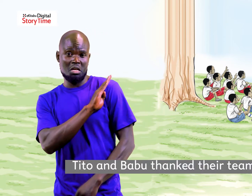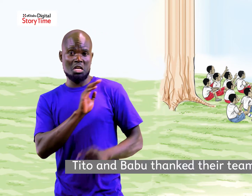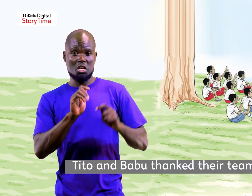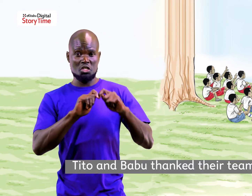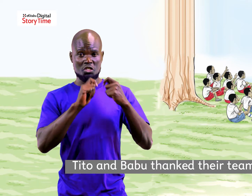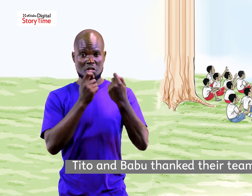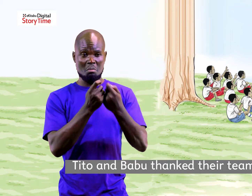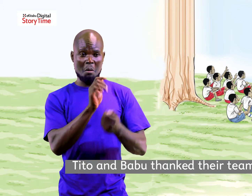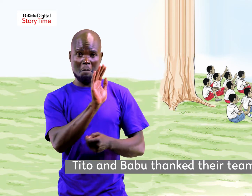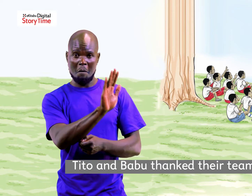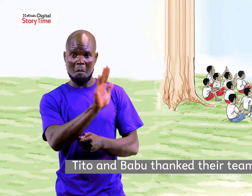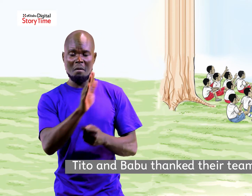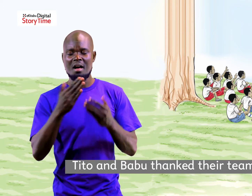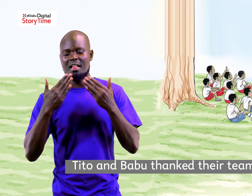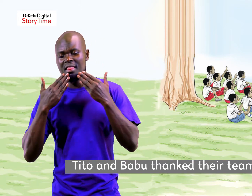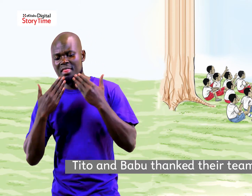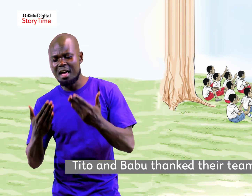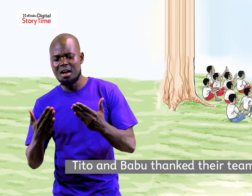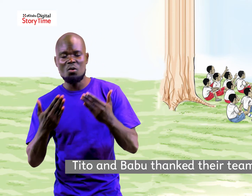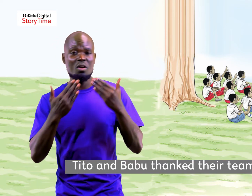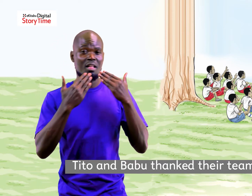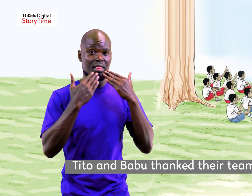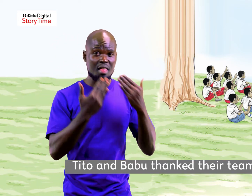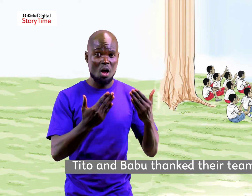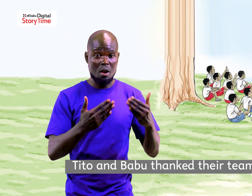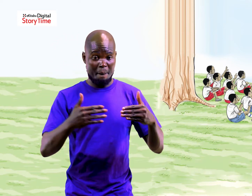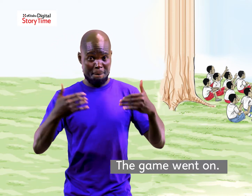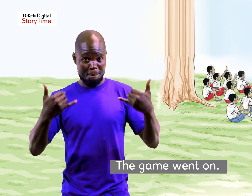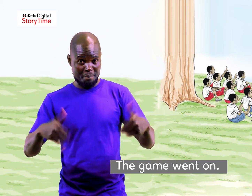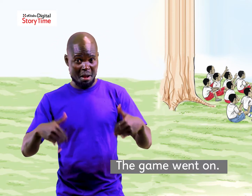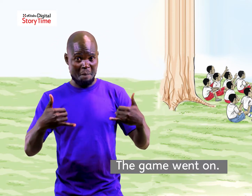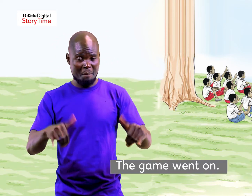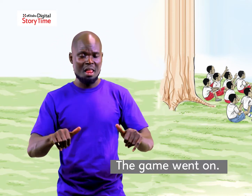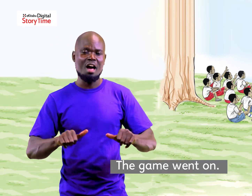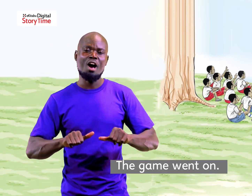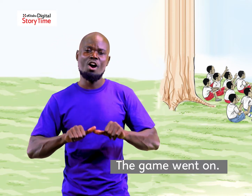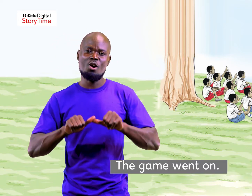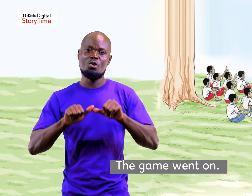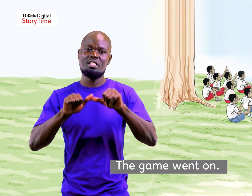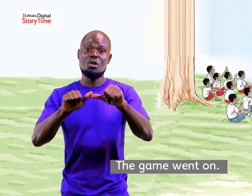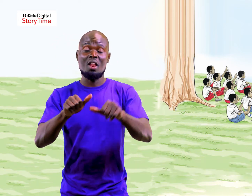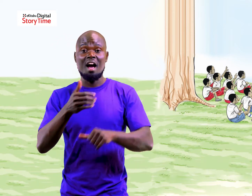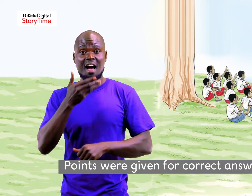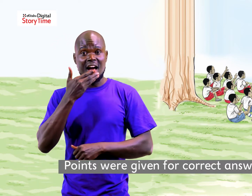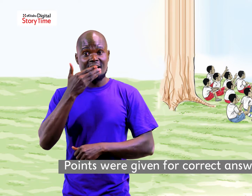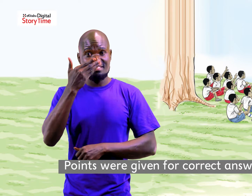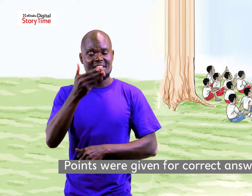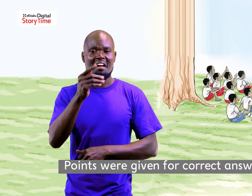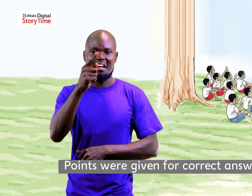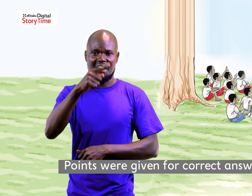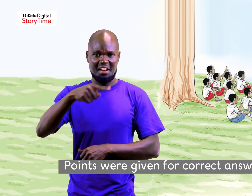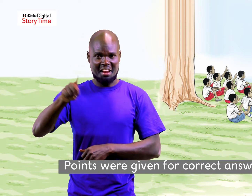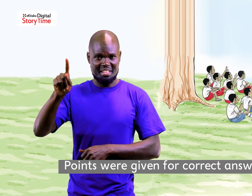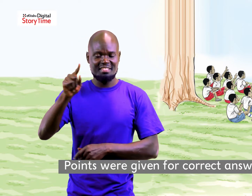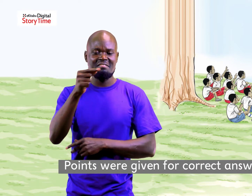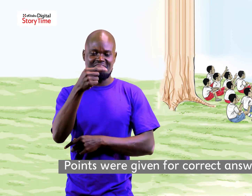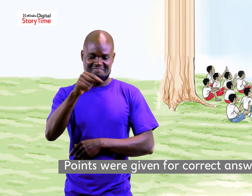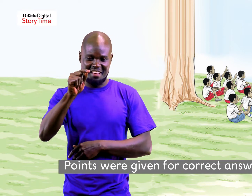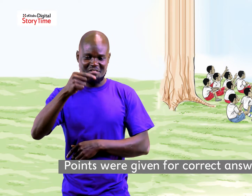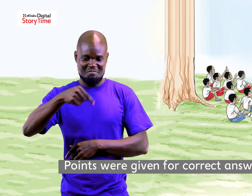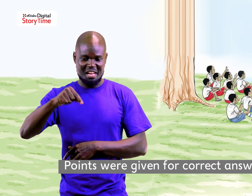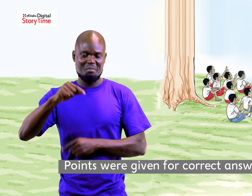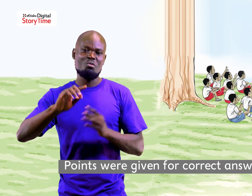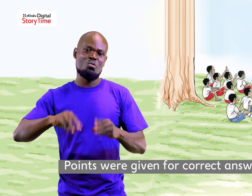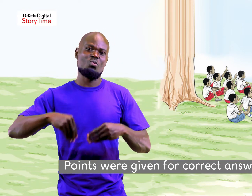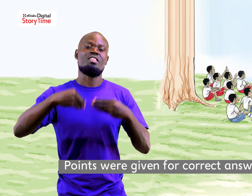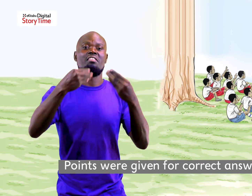tito and babu thanked their teams the game went on points